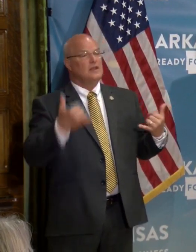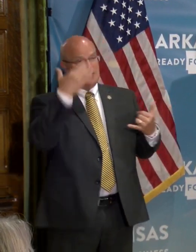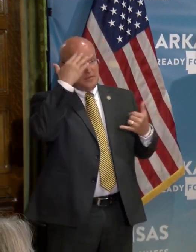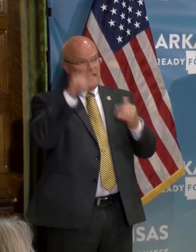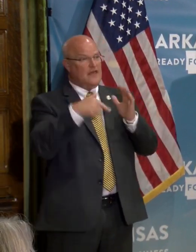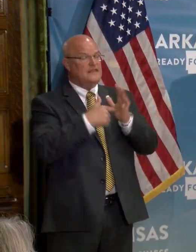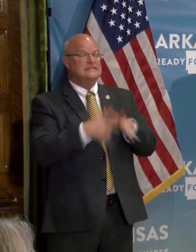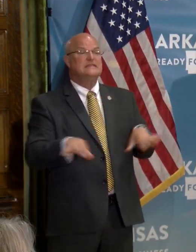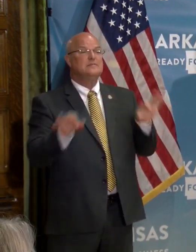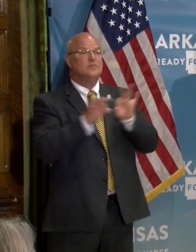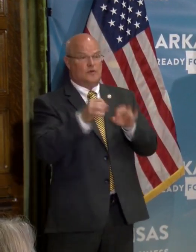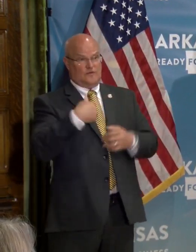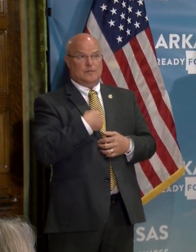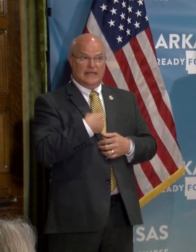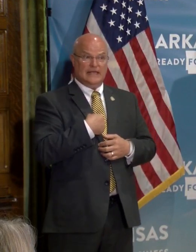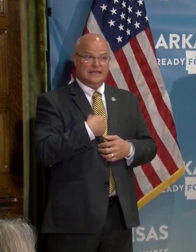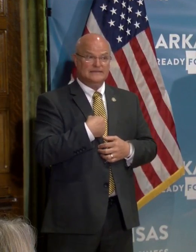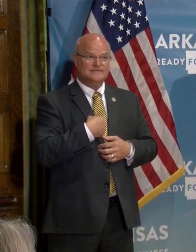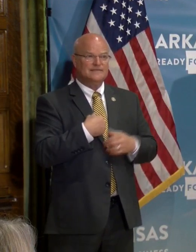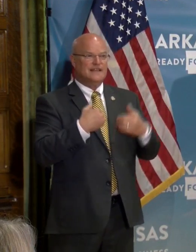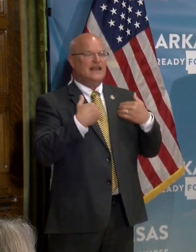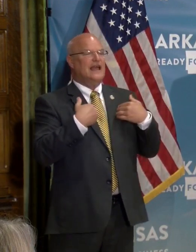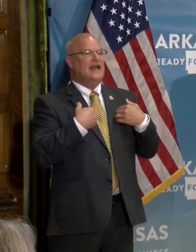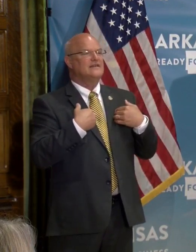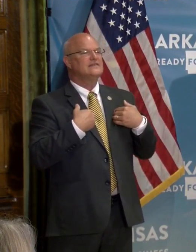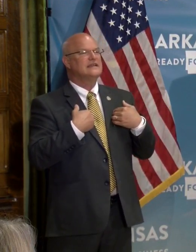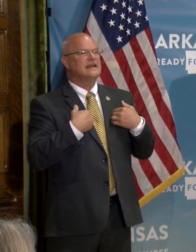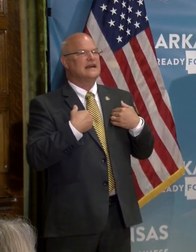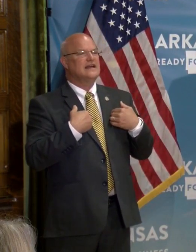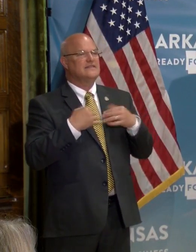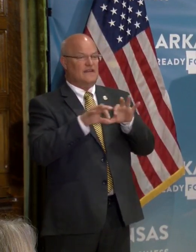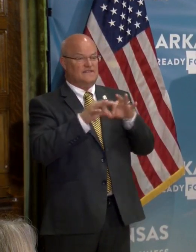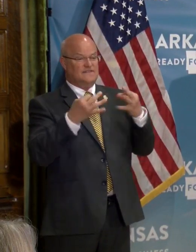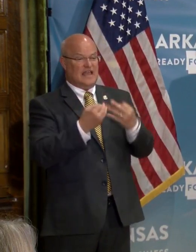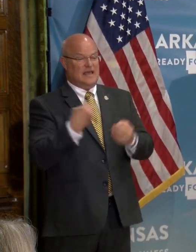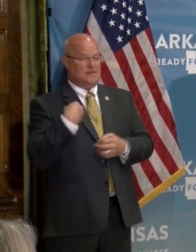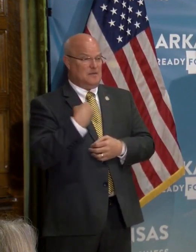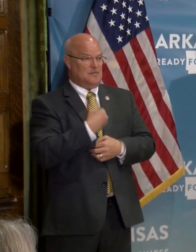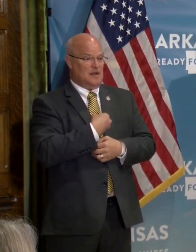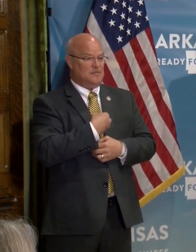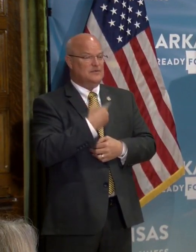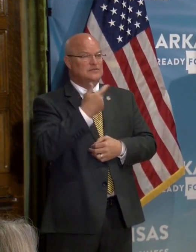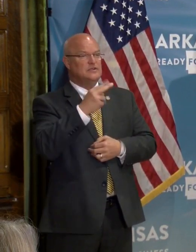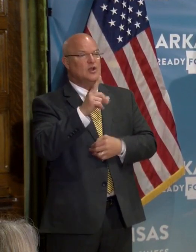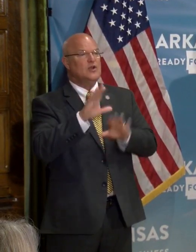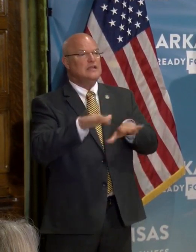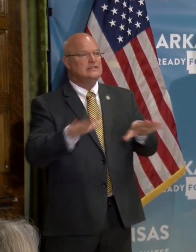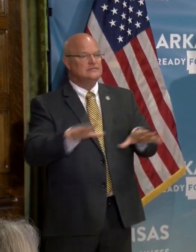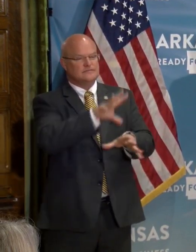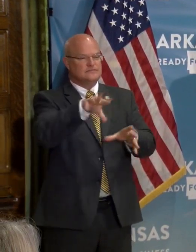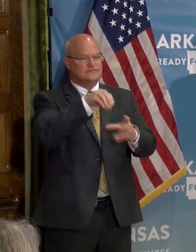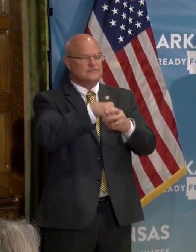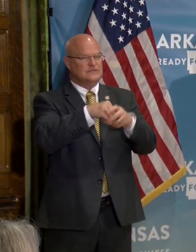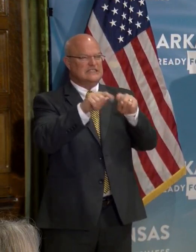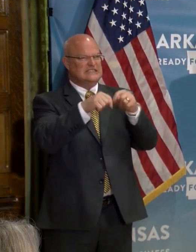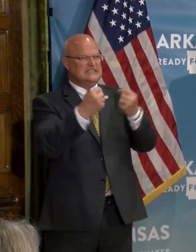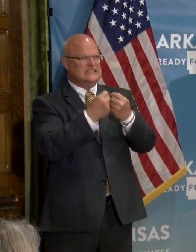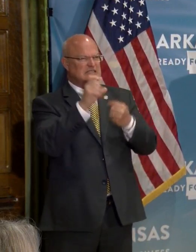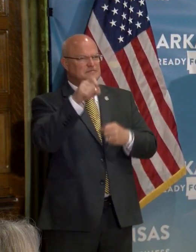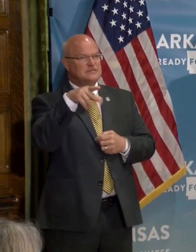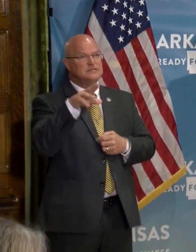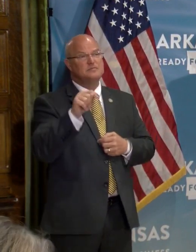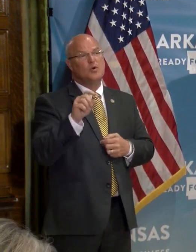because this is very important to me, uh, having, uh, family members, uh, grandchildren that's engaged in team sports.